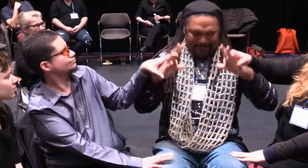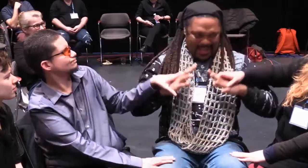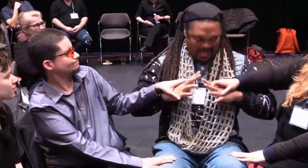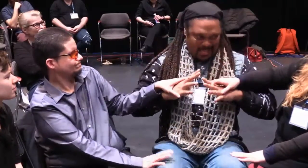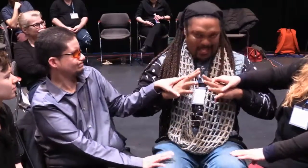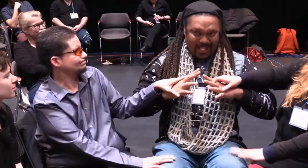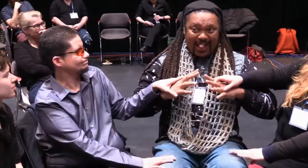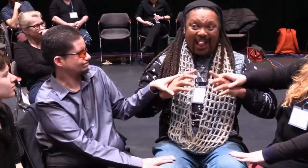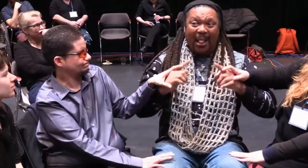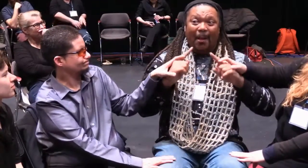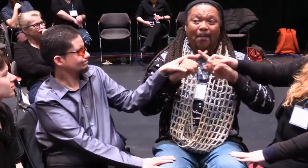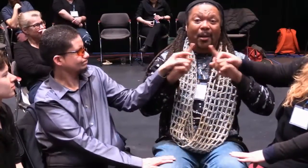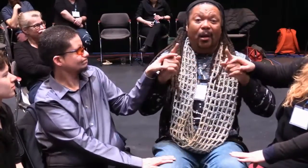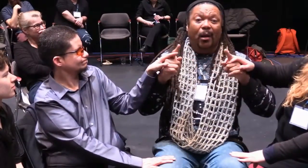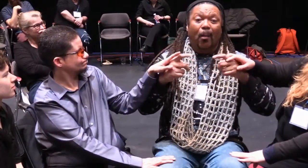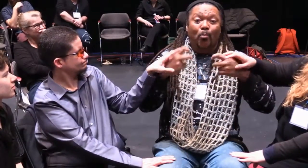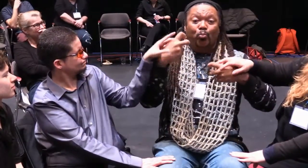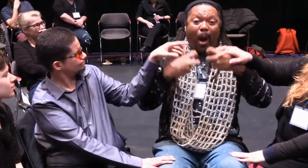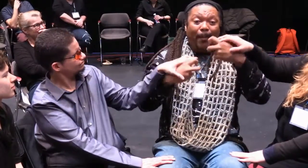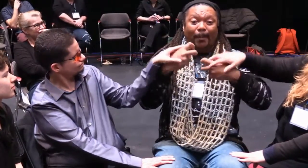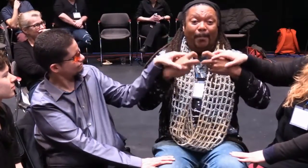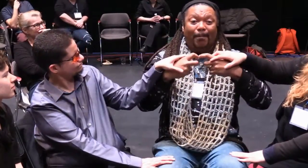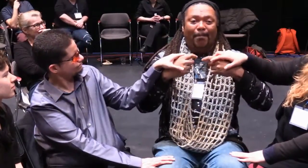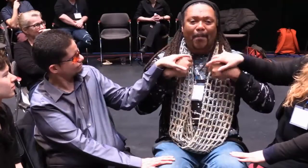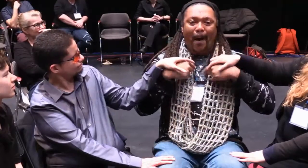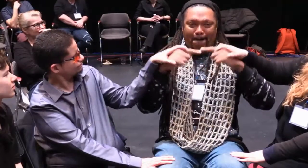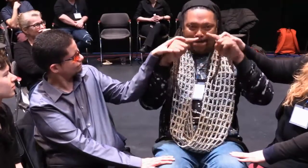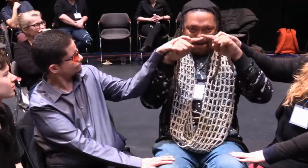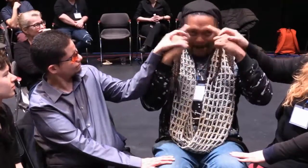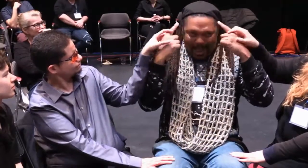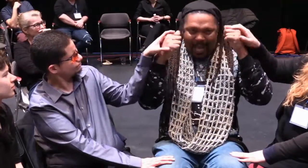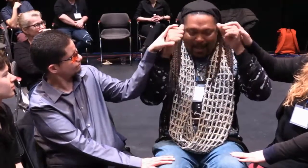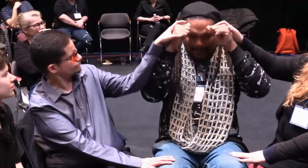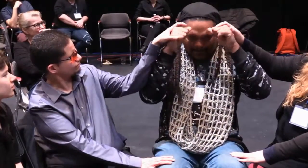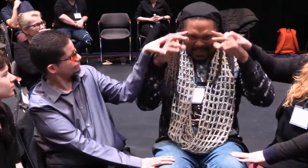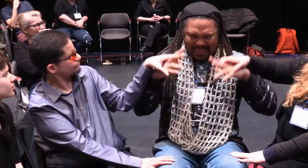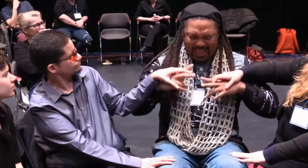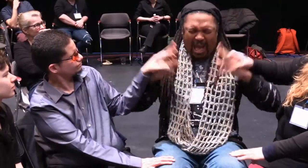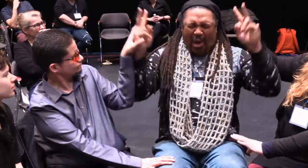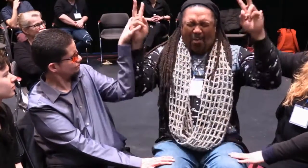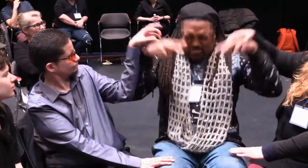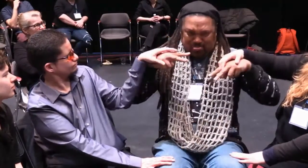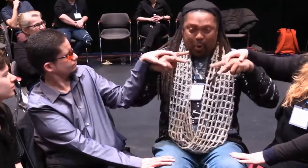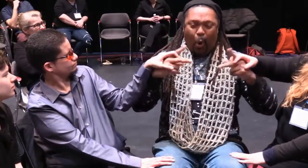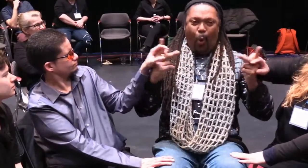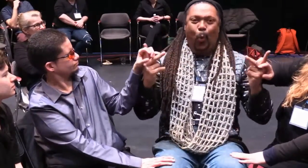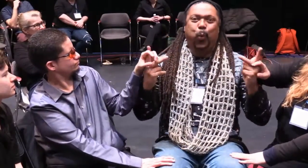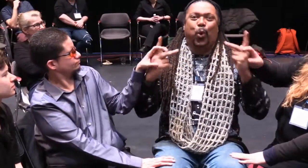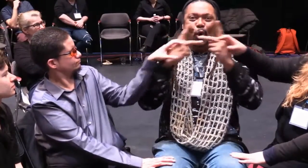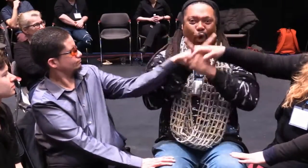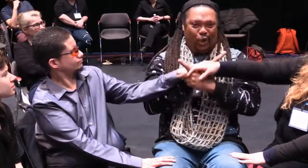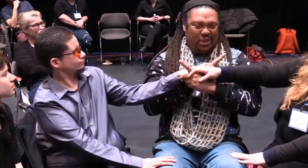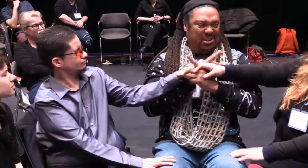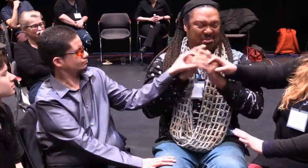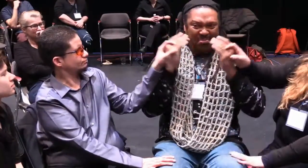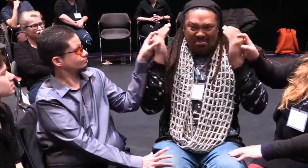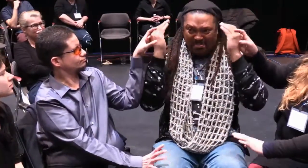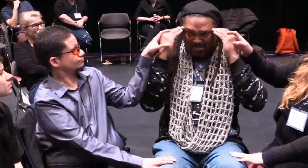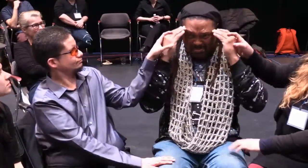male dominated world. So I had that advantage of being born male. But the disadvantage